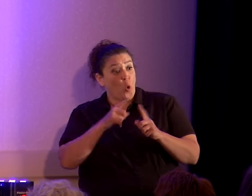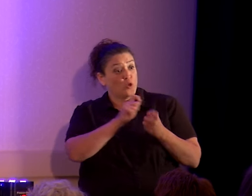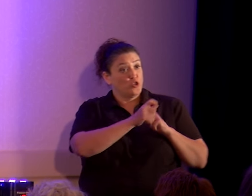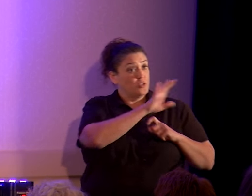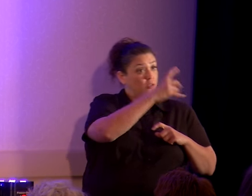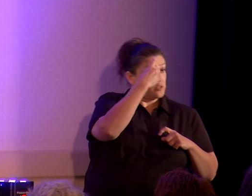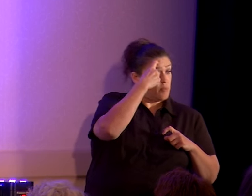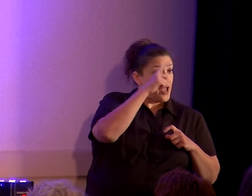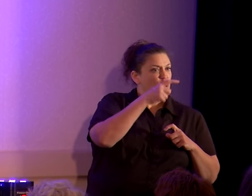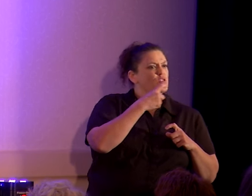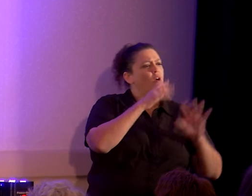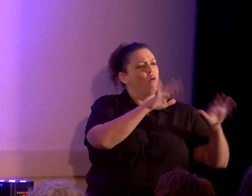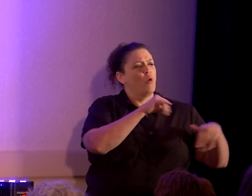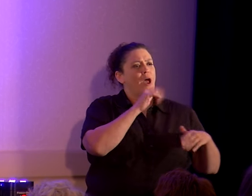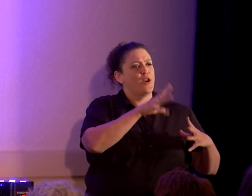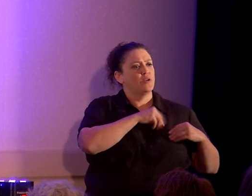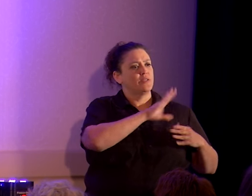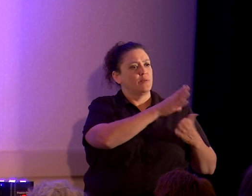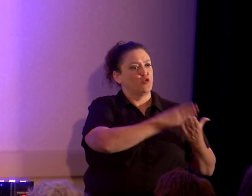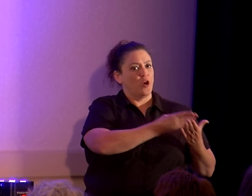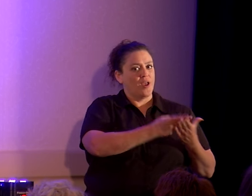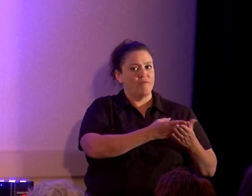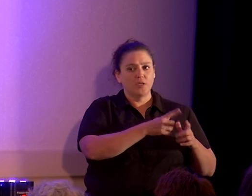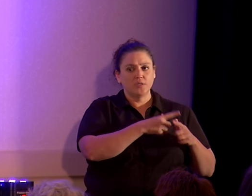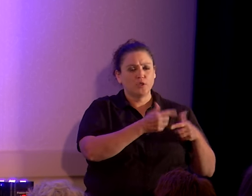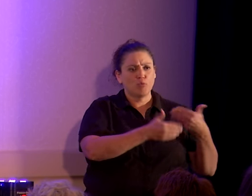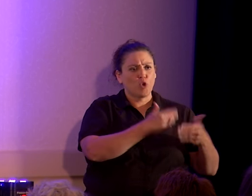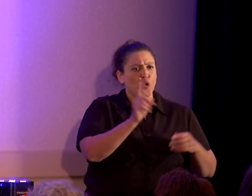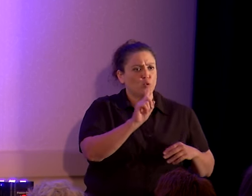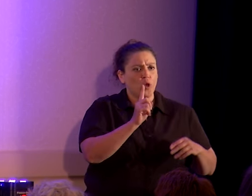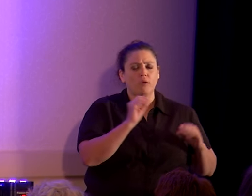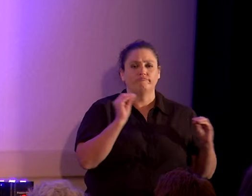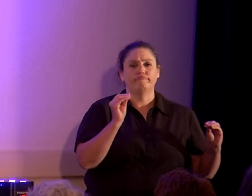I don't accept your evidence, I don't see that you've made any progress at all.